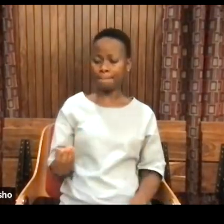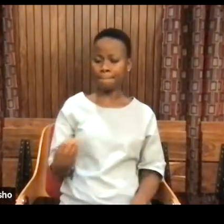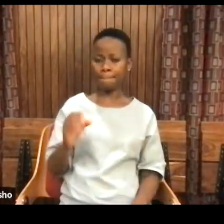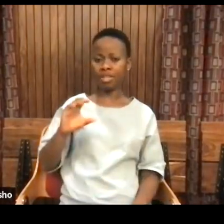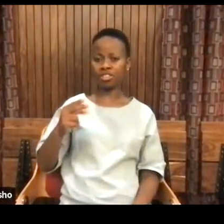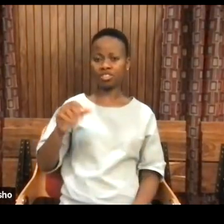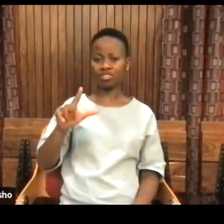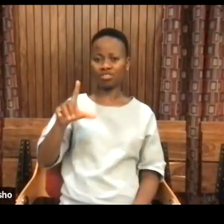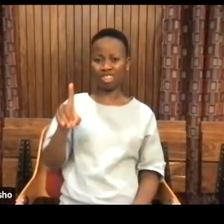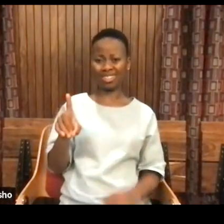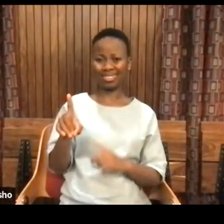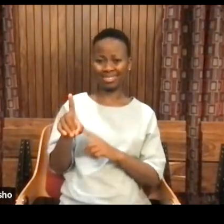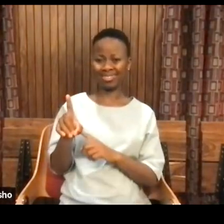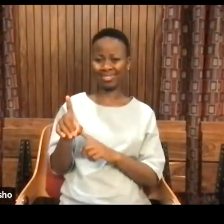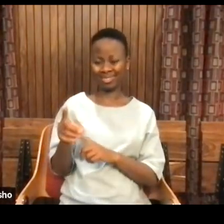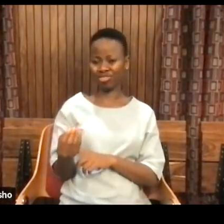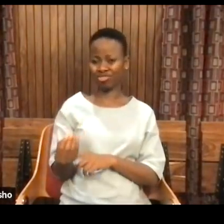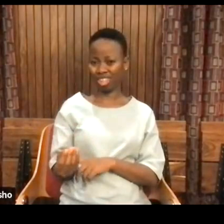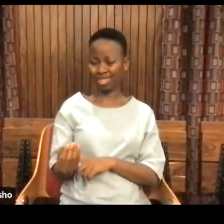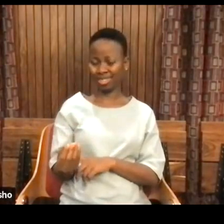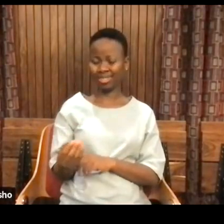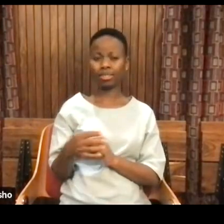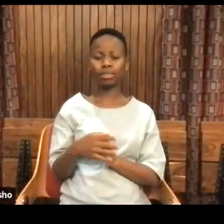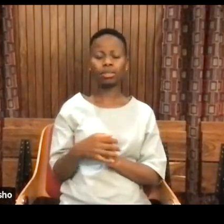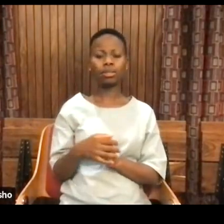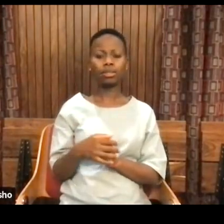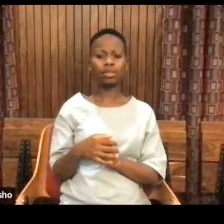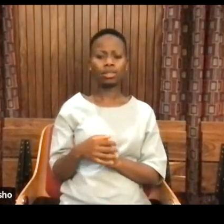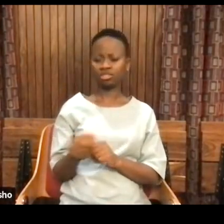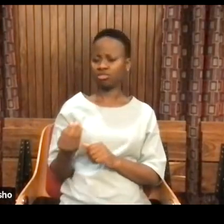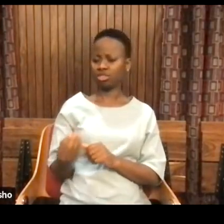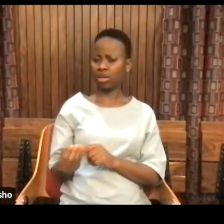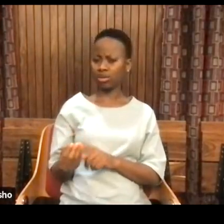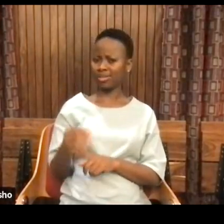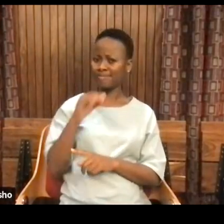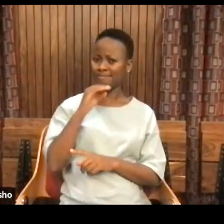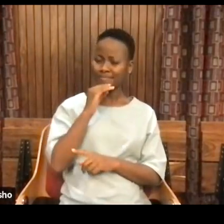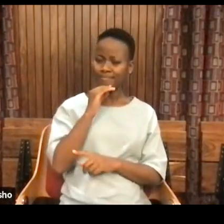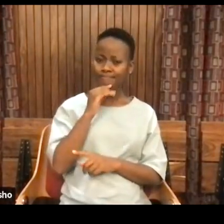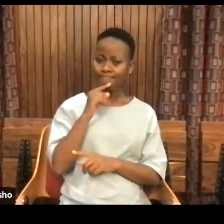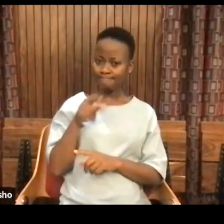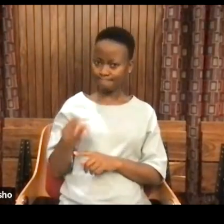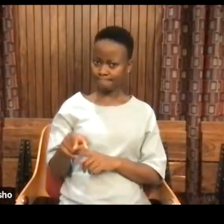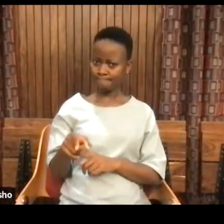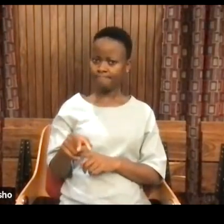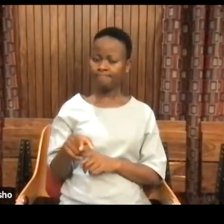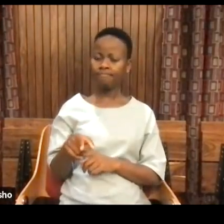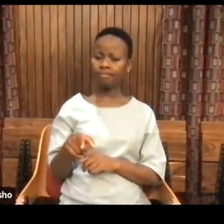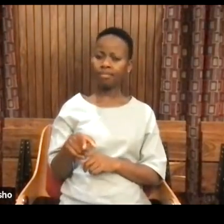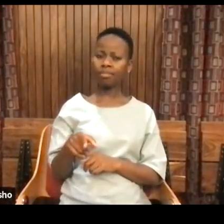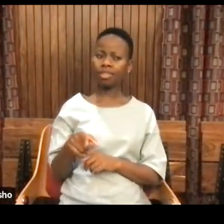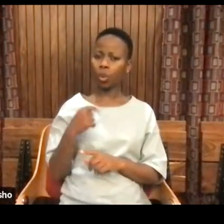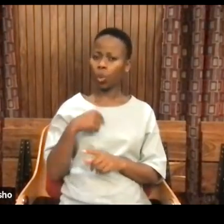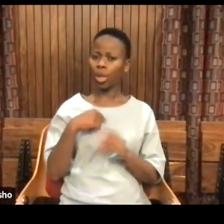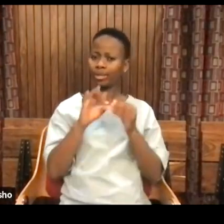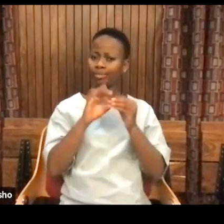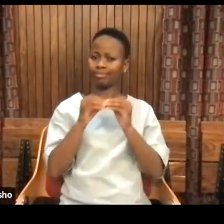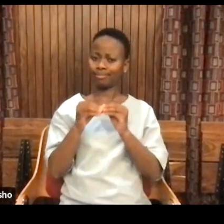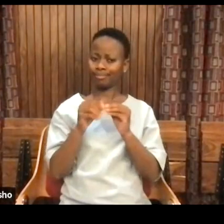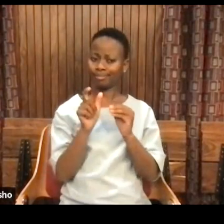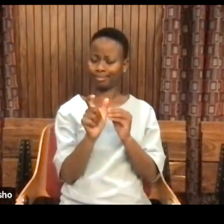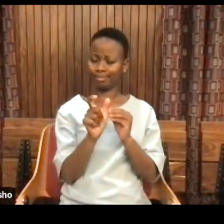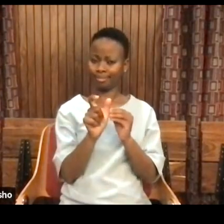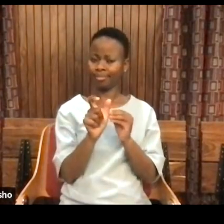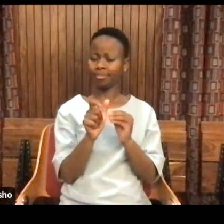used to think about the child. The child is a very recent construction. But when we are little and vulnerable,